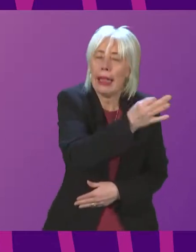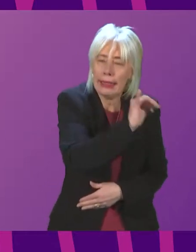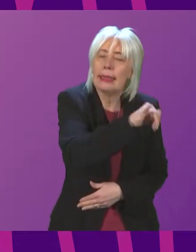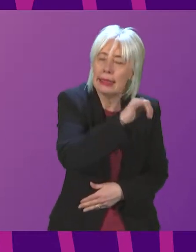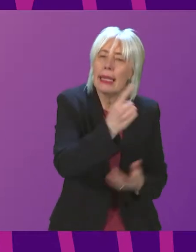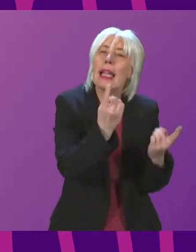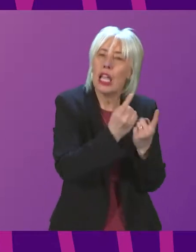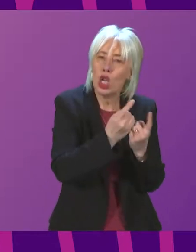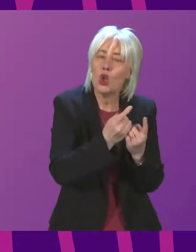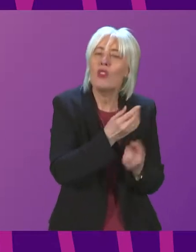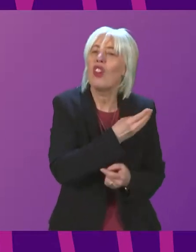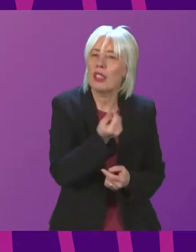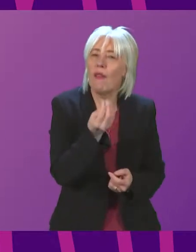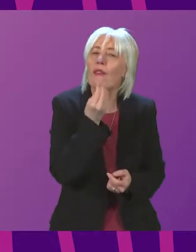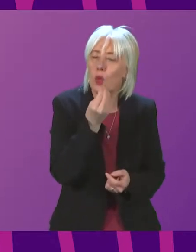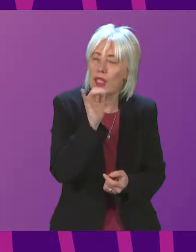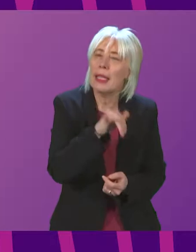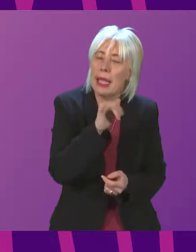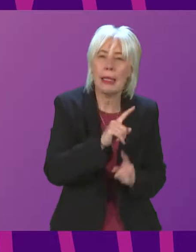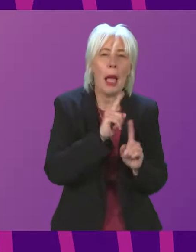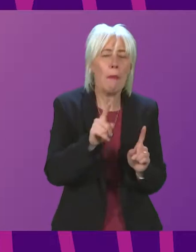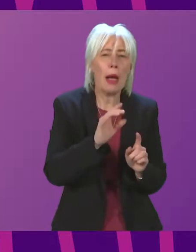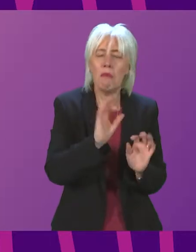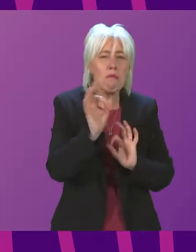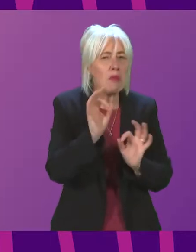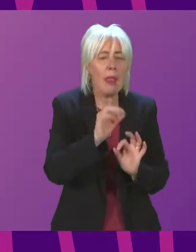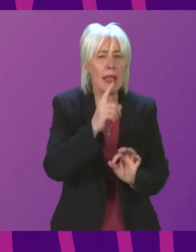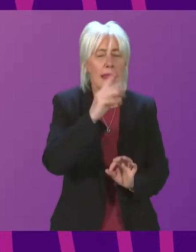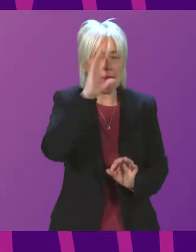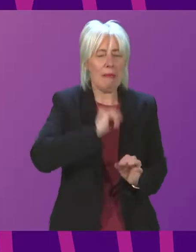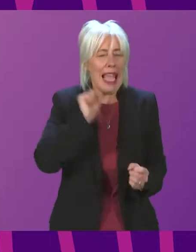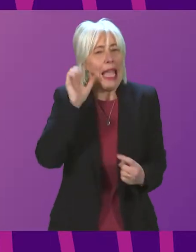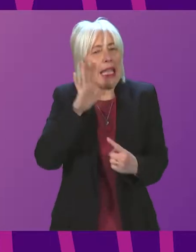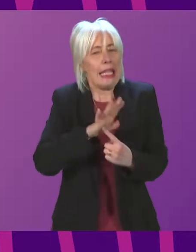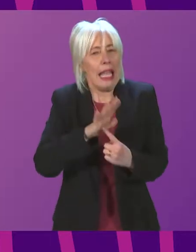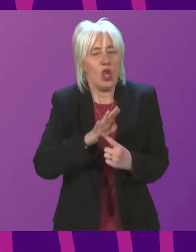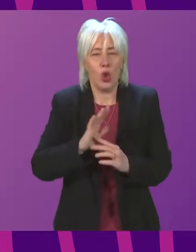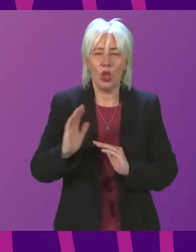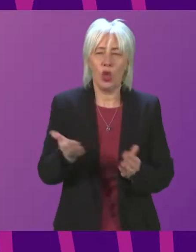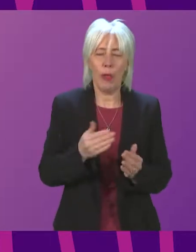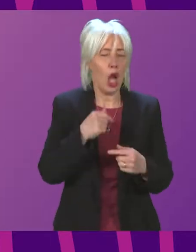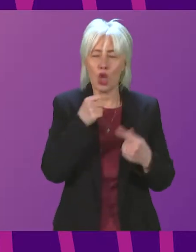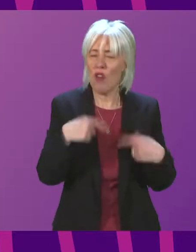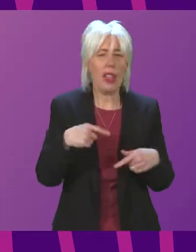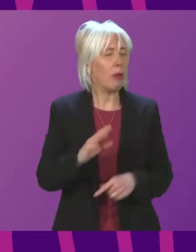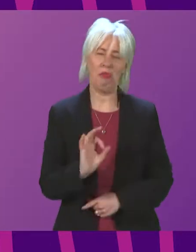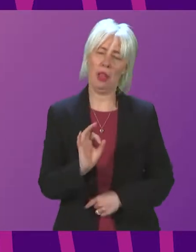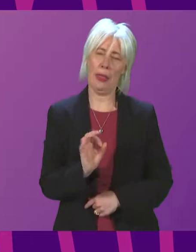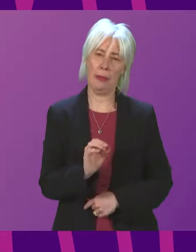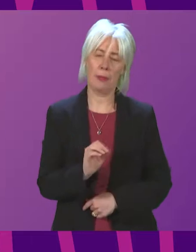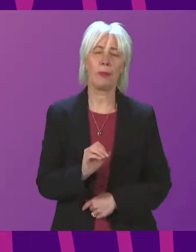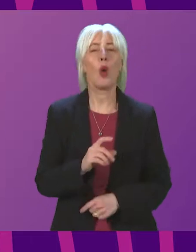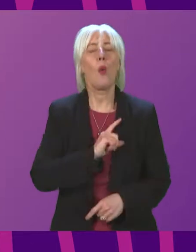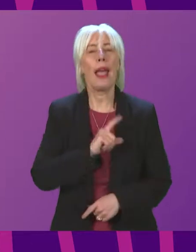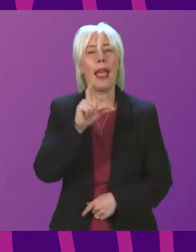with regard to perishable goods, there have been no reported cases where essential supplies are not available. This has partly been helped by CalMac